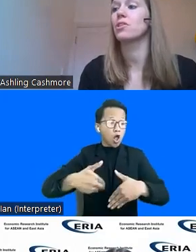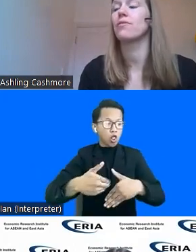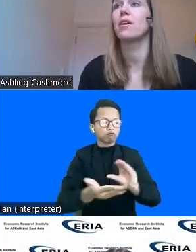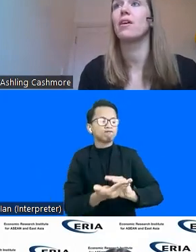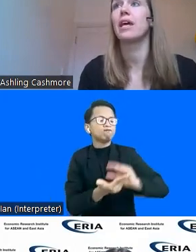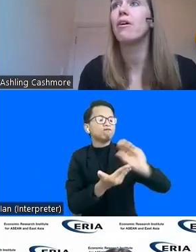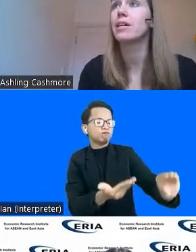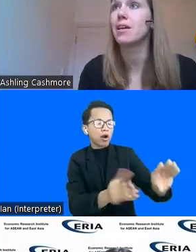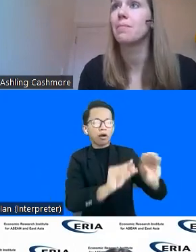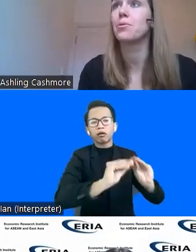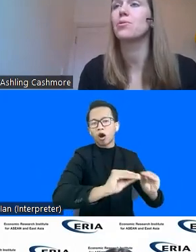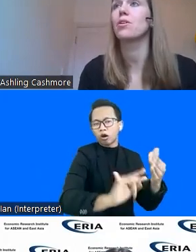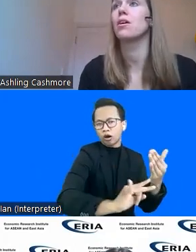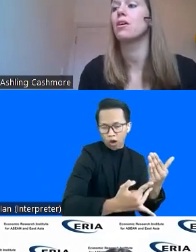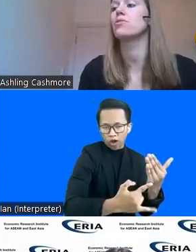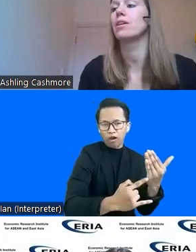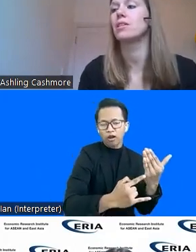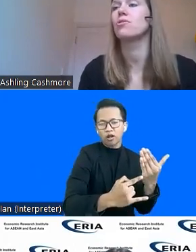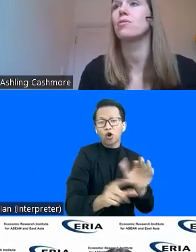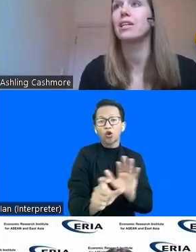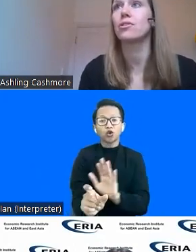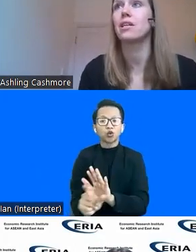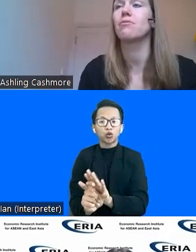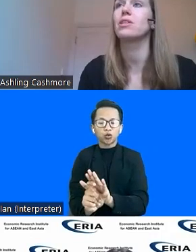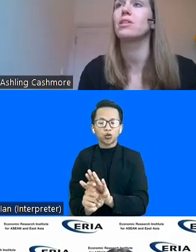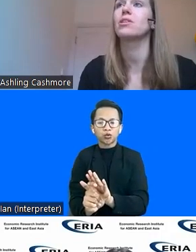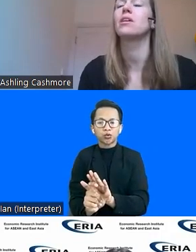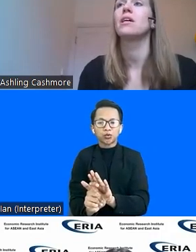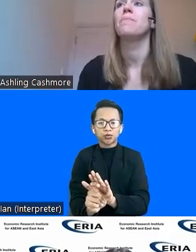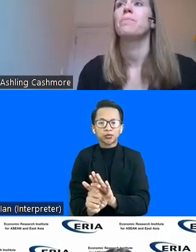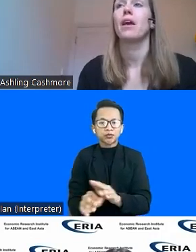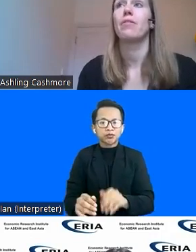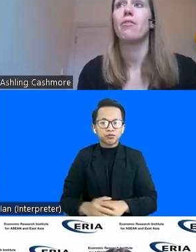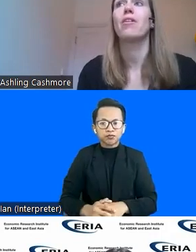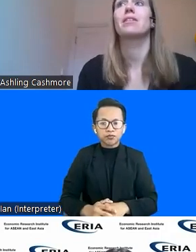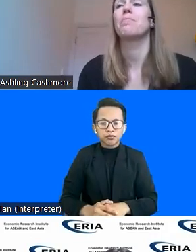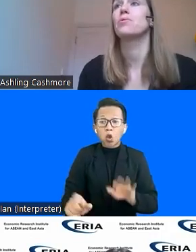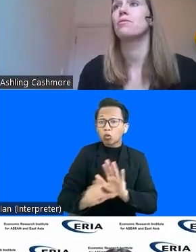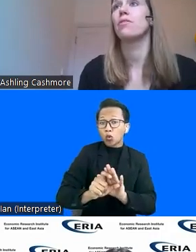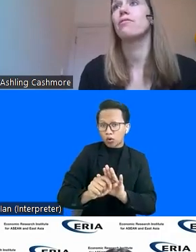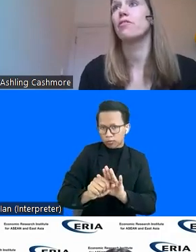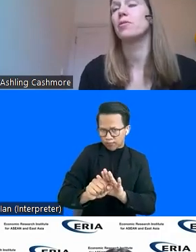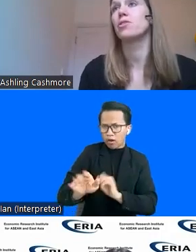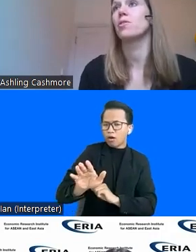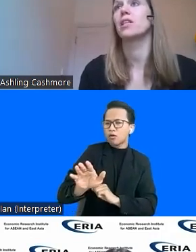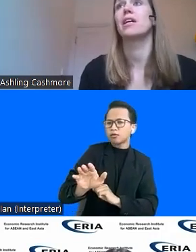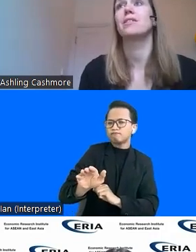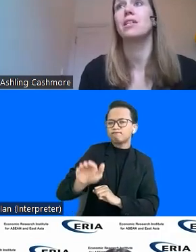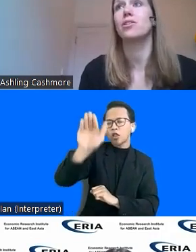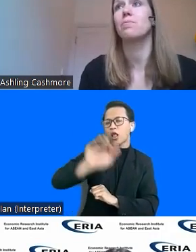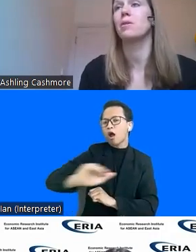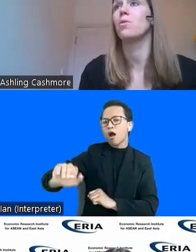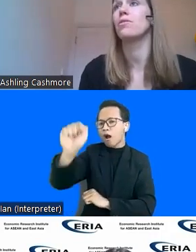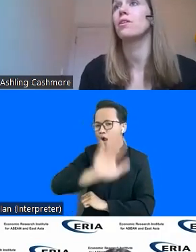in the region. And there are examples of governments doing that,